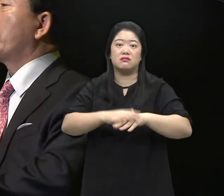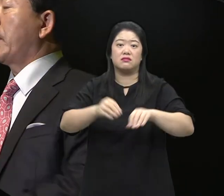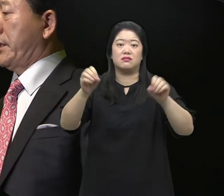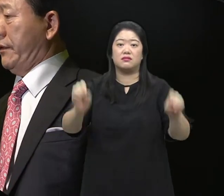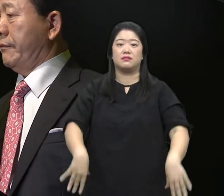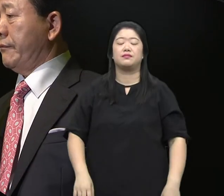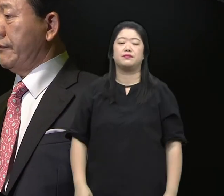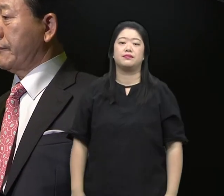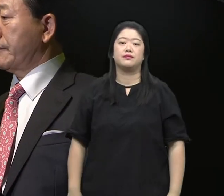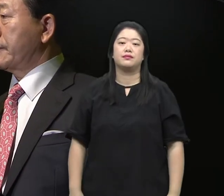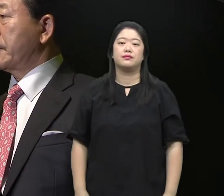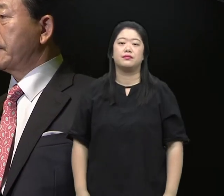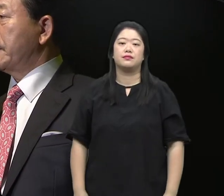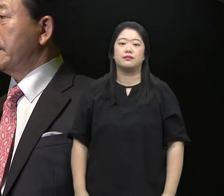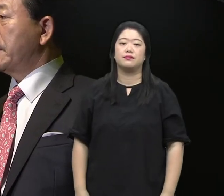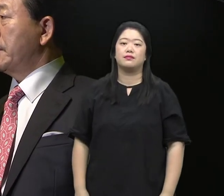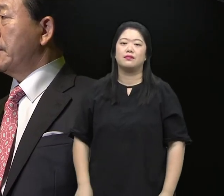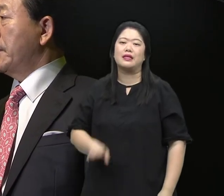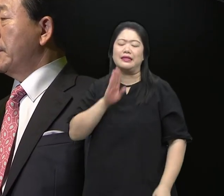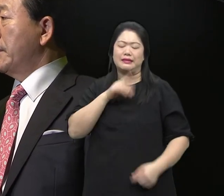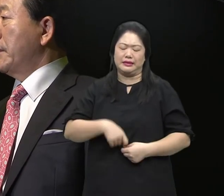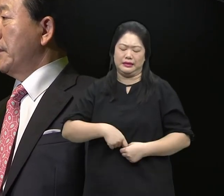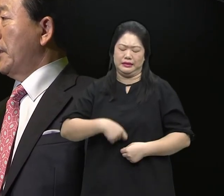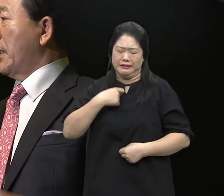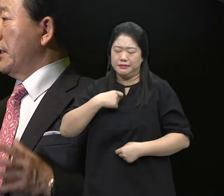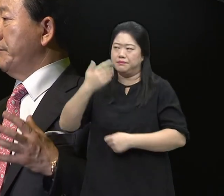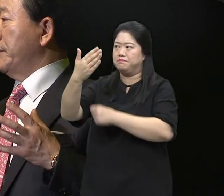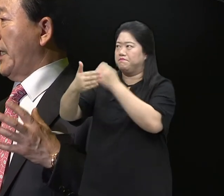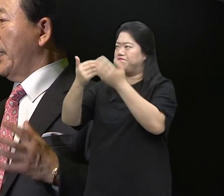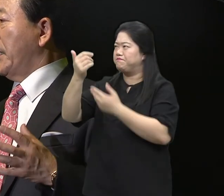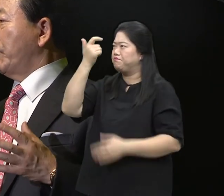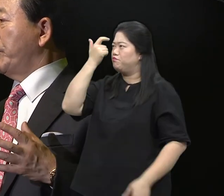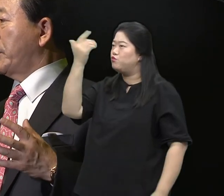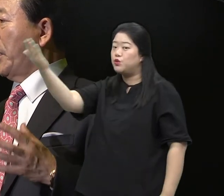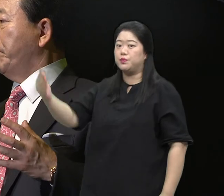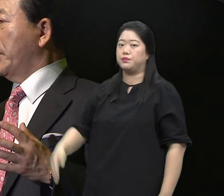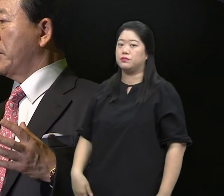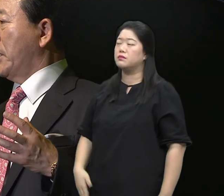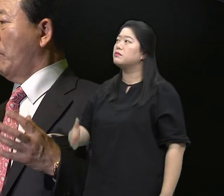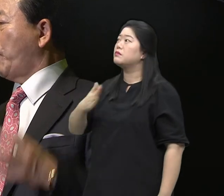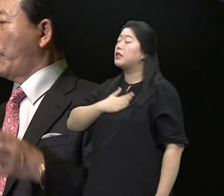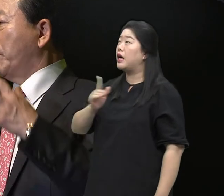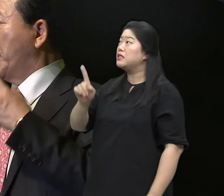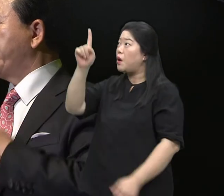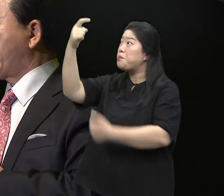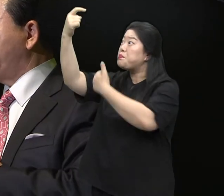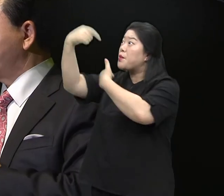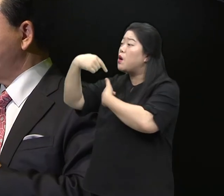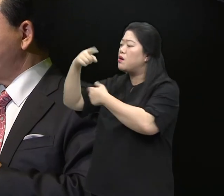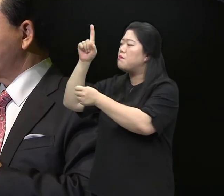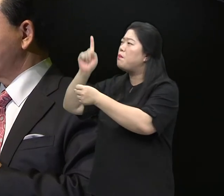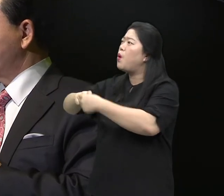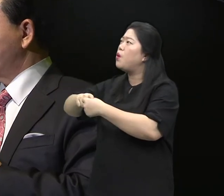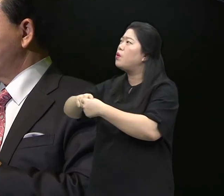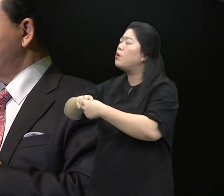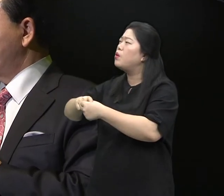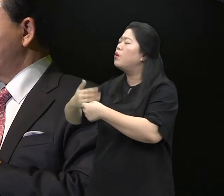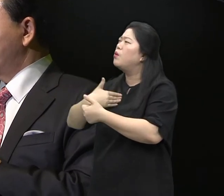And so sincerely ask yourself today God, what is the goal of the